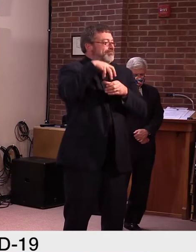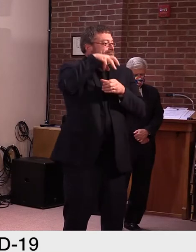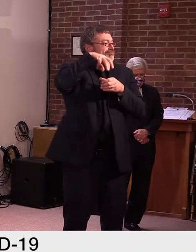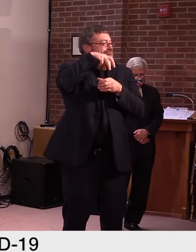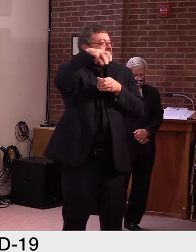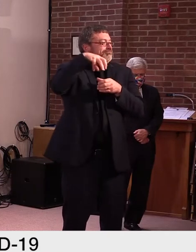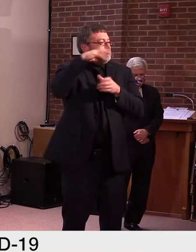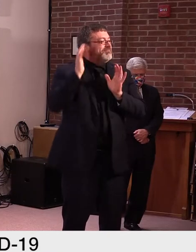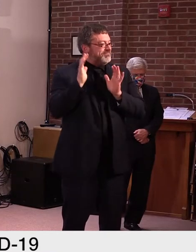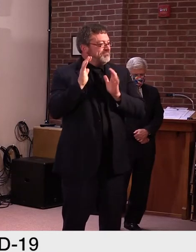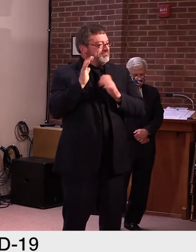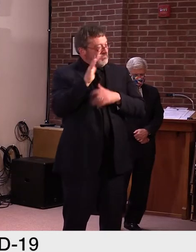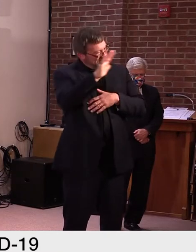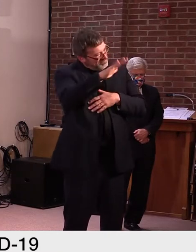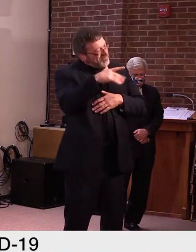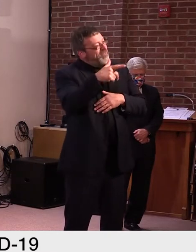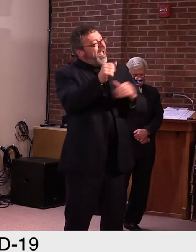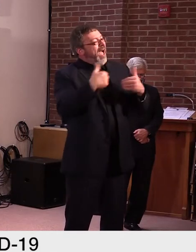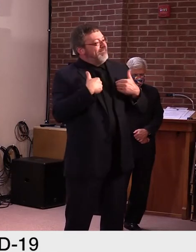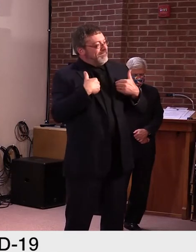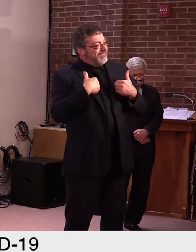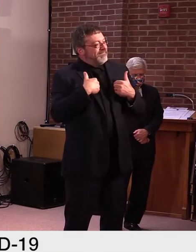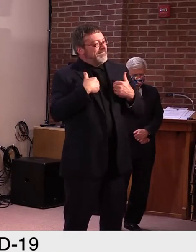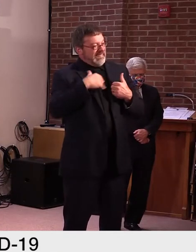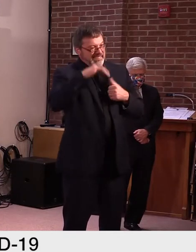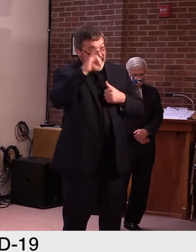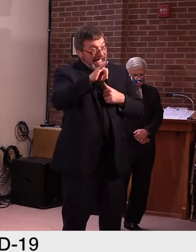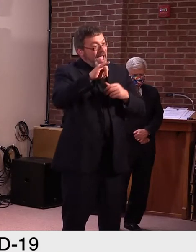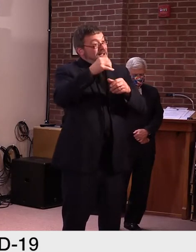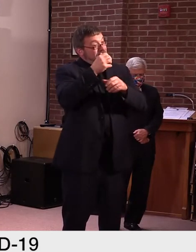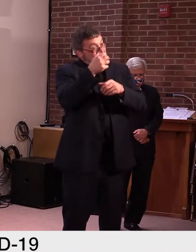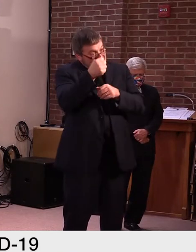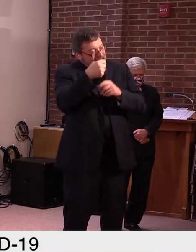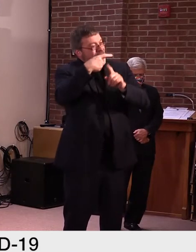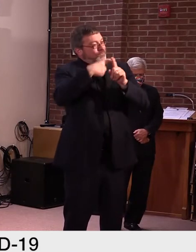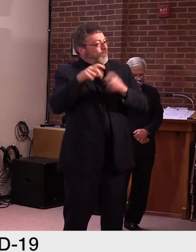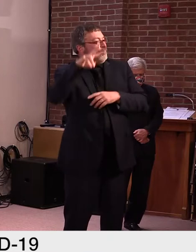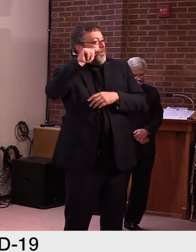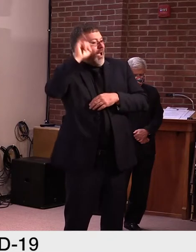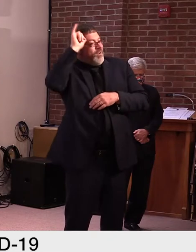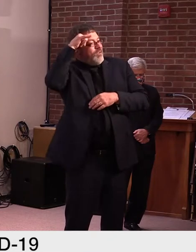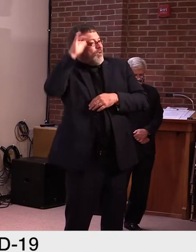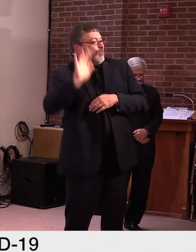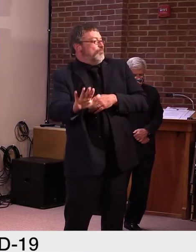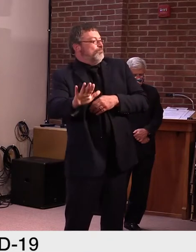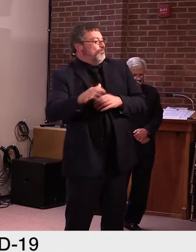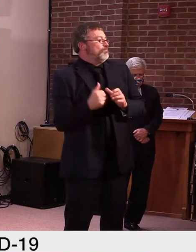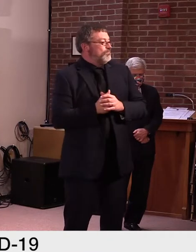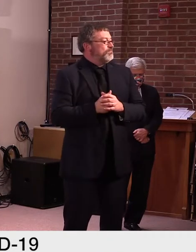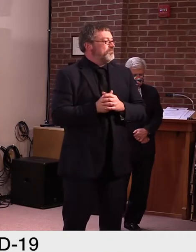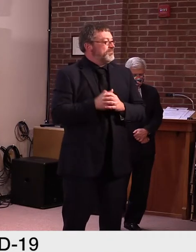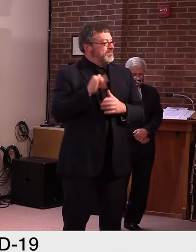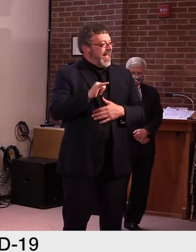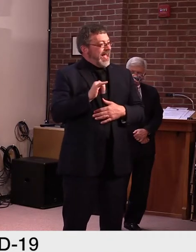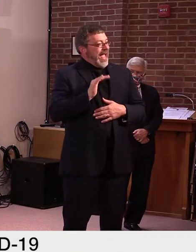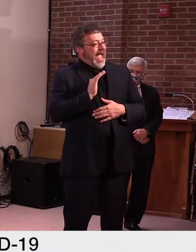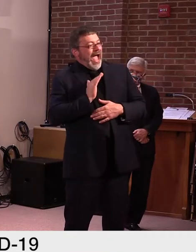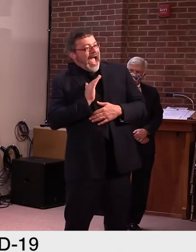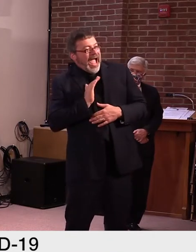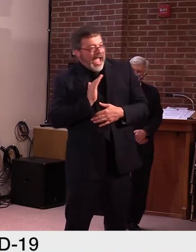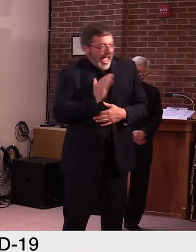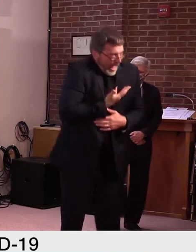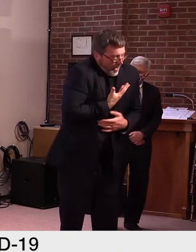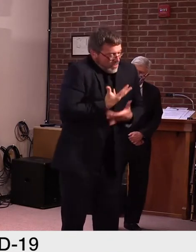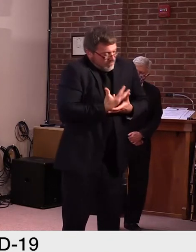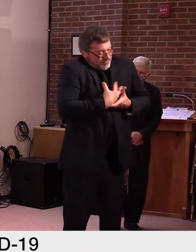cream from Vermont cows. That's, uh, run in Vermonter's veins. Thank you,